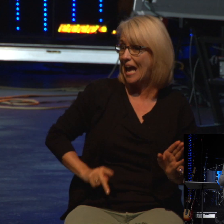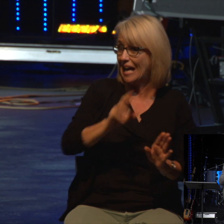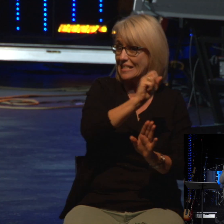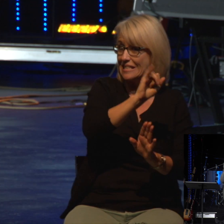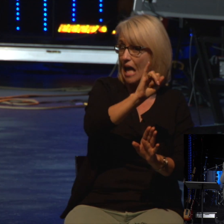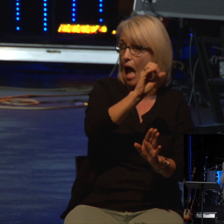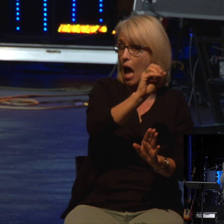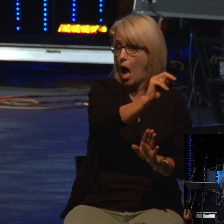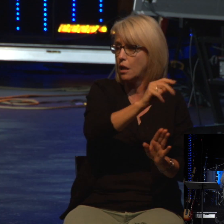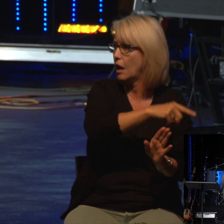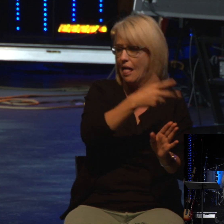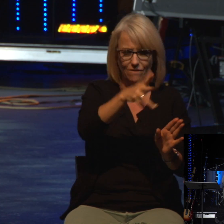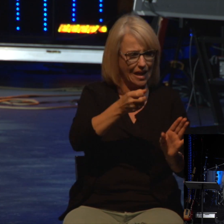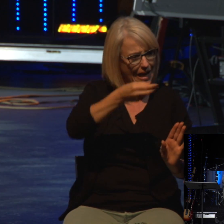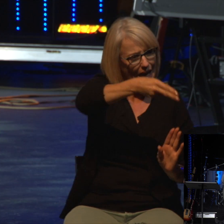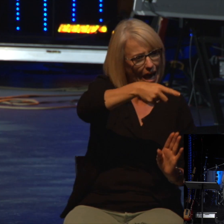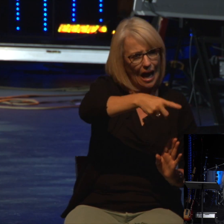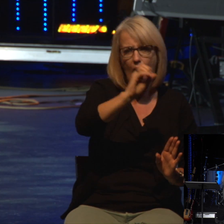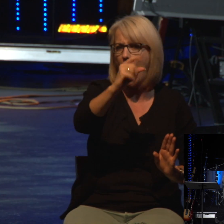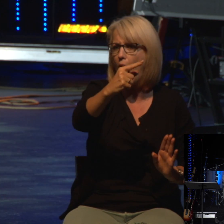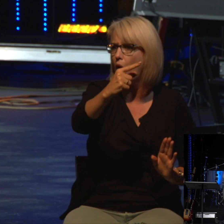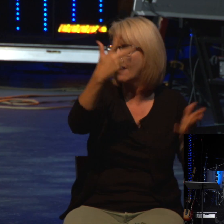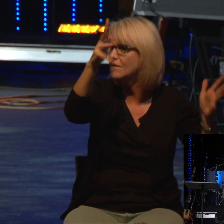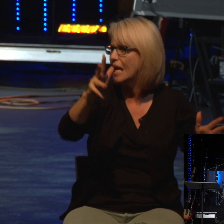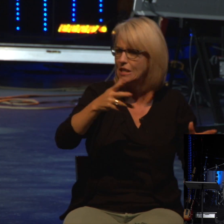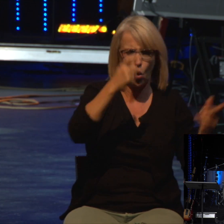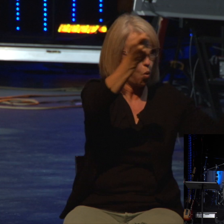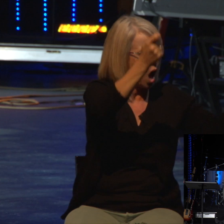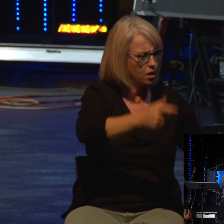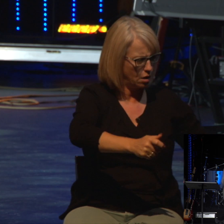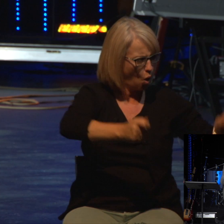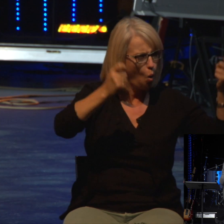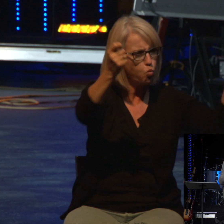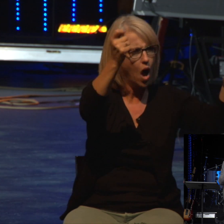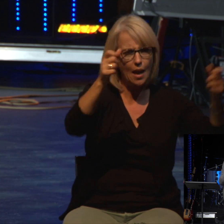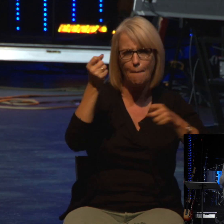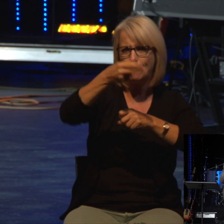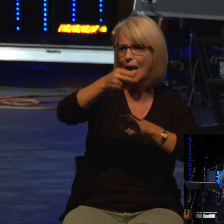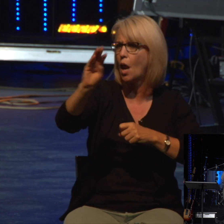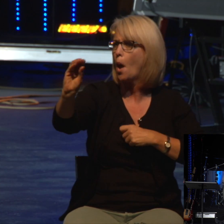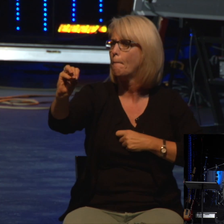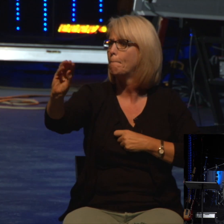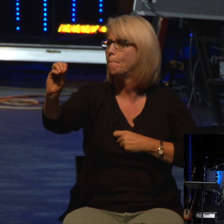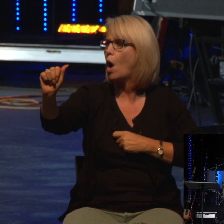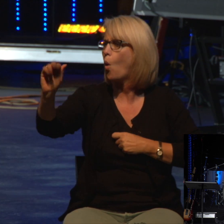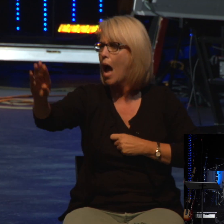They had whipped the army of King Og. They had won out against Moab. They had conquered Jericho.